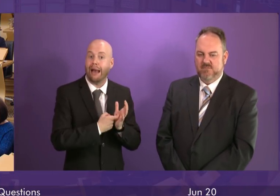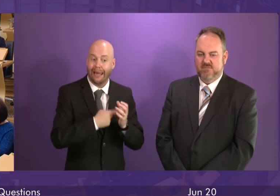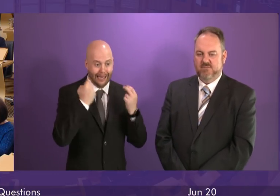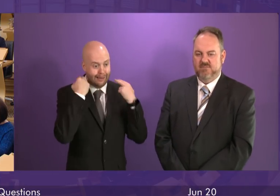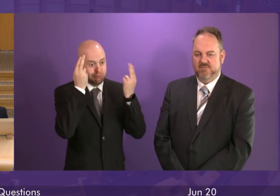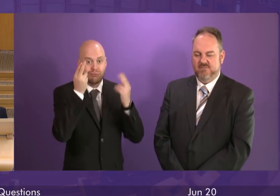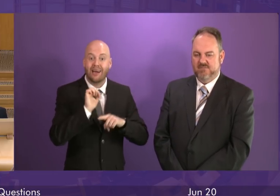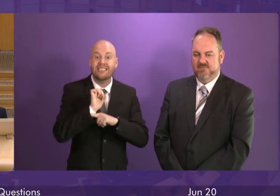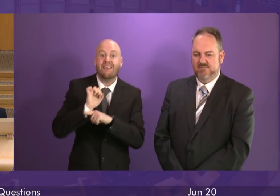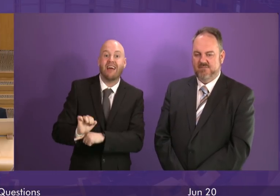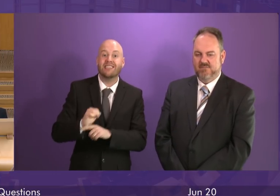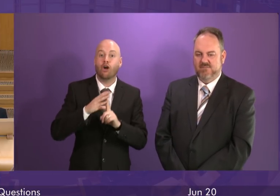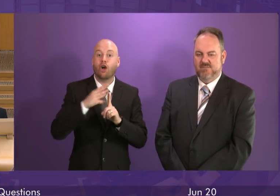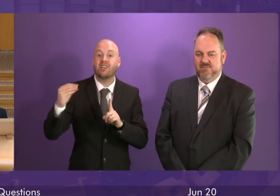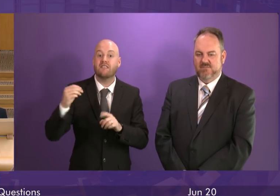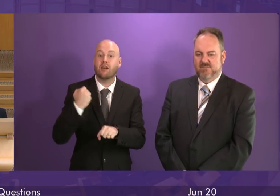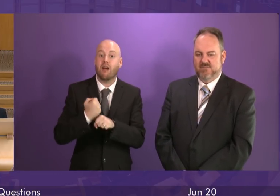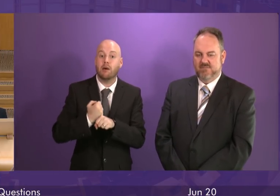a Conservative Conservative government.